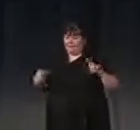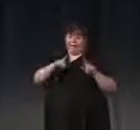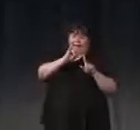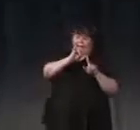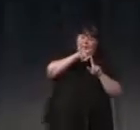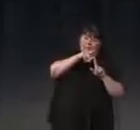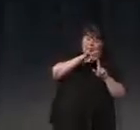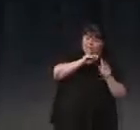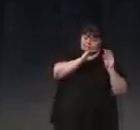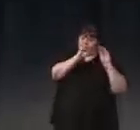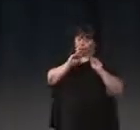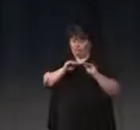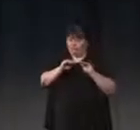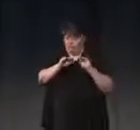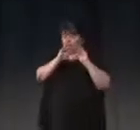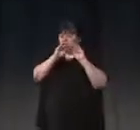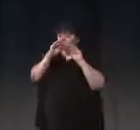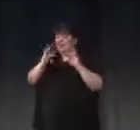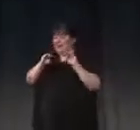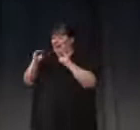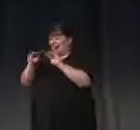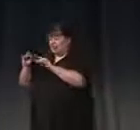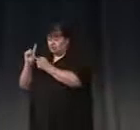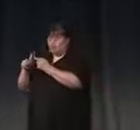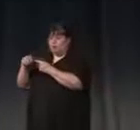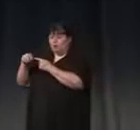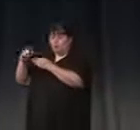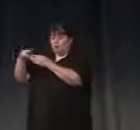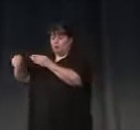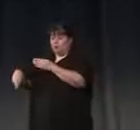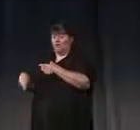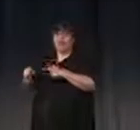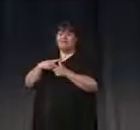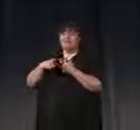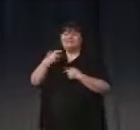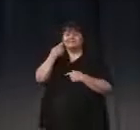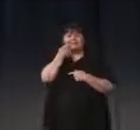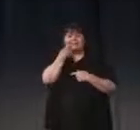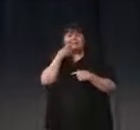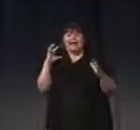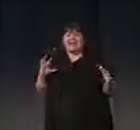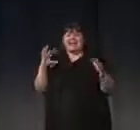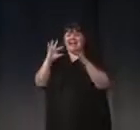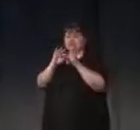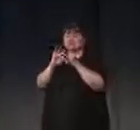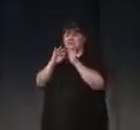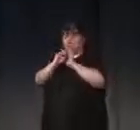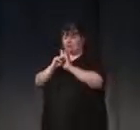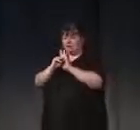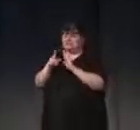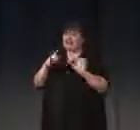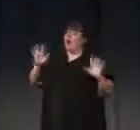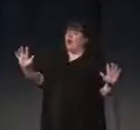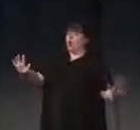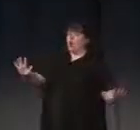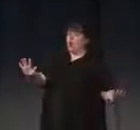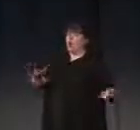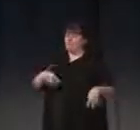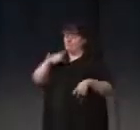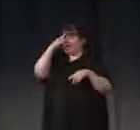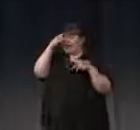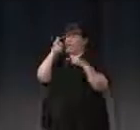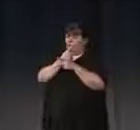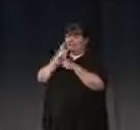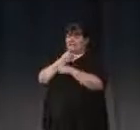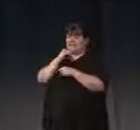simply to output. Then, more recent, connectionist models that say, oh no, mental computation